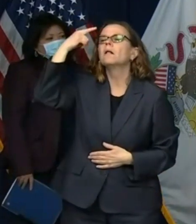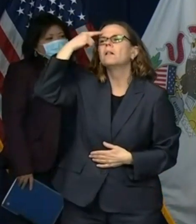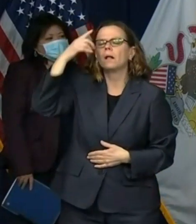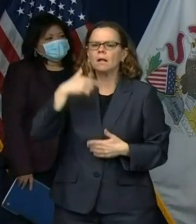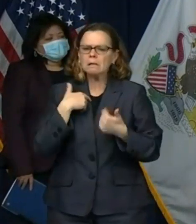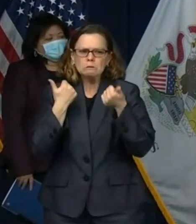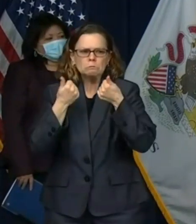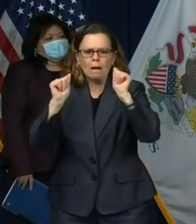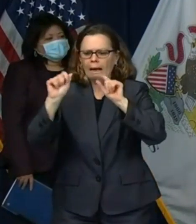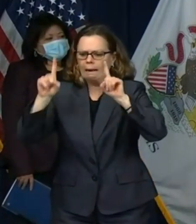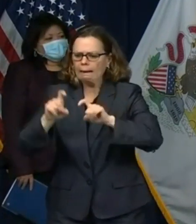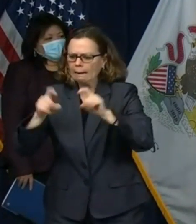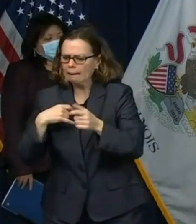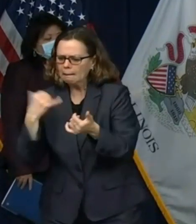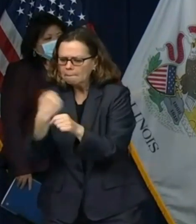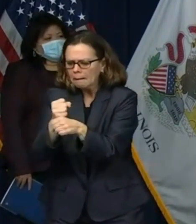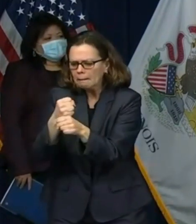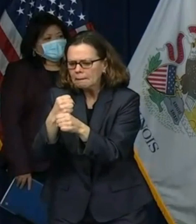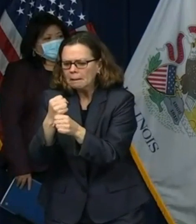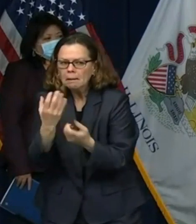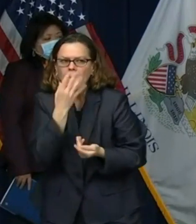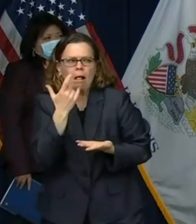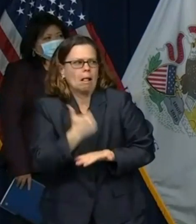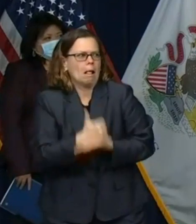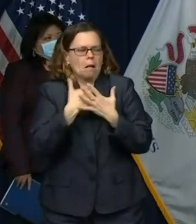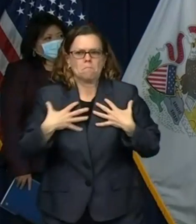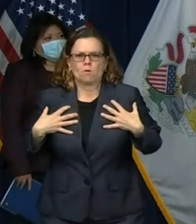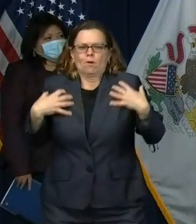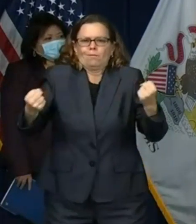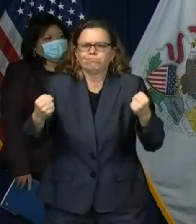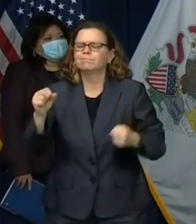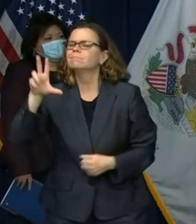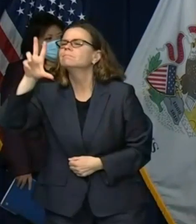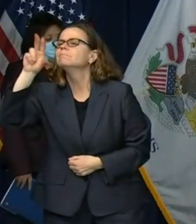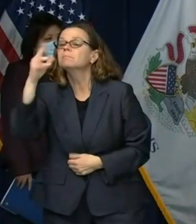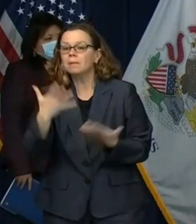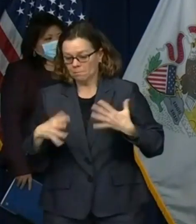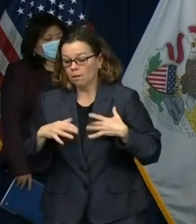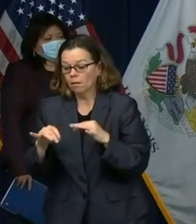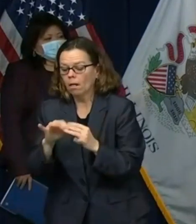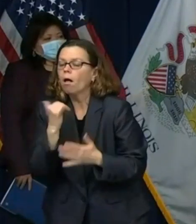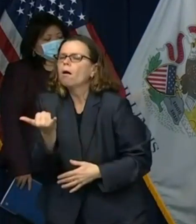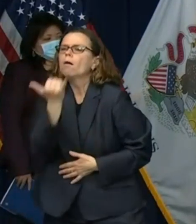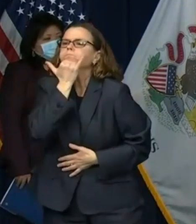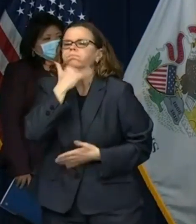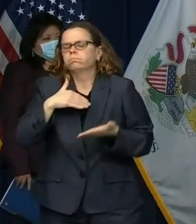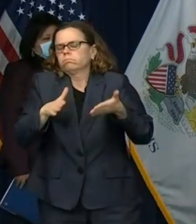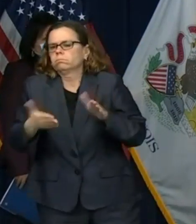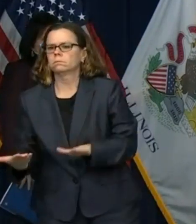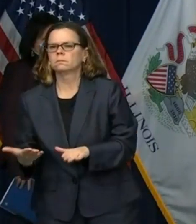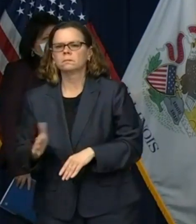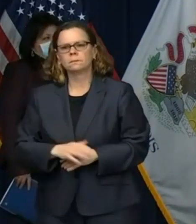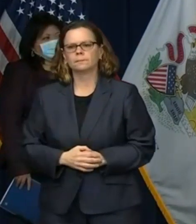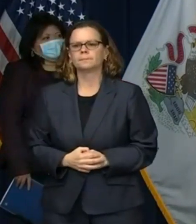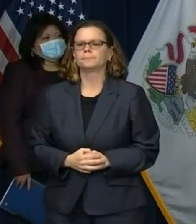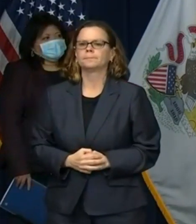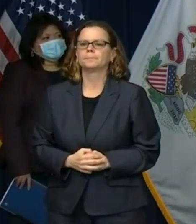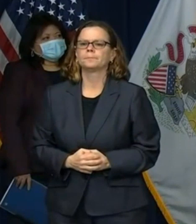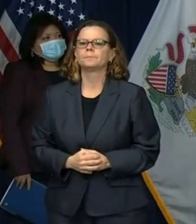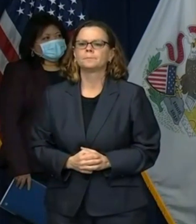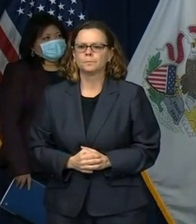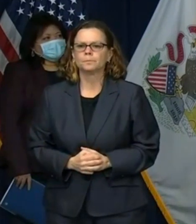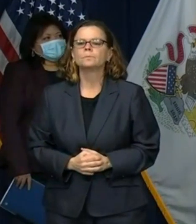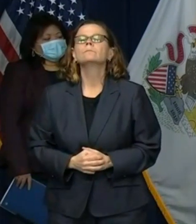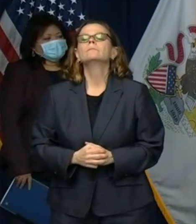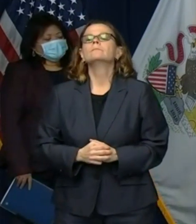dire consequences speaking of hospitalizations let's recount the numbers of individuals in